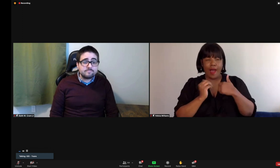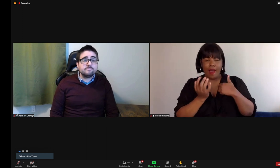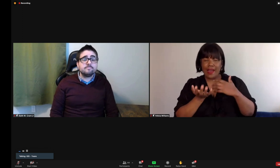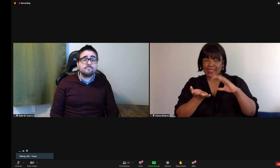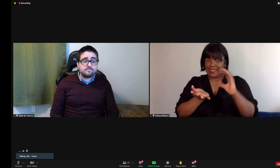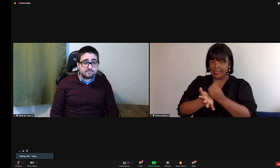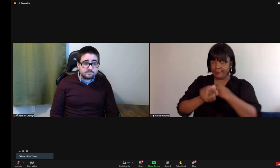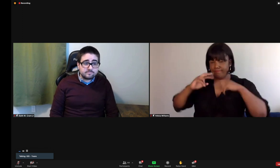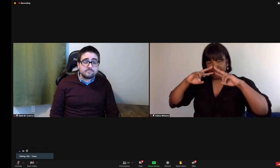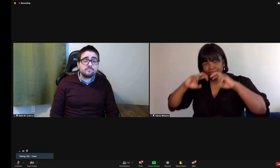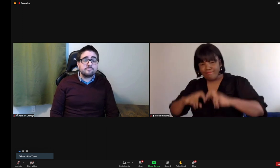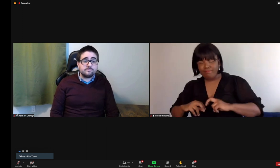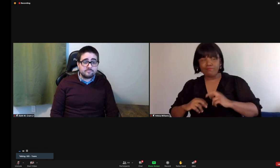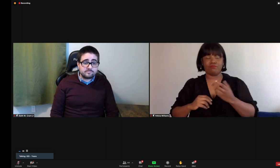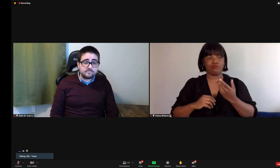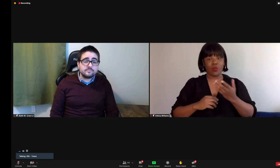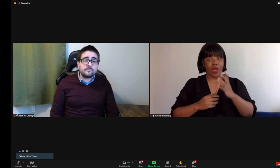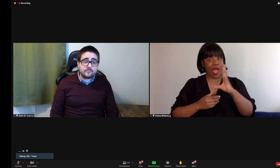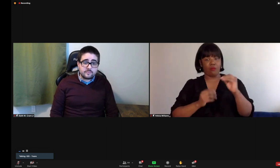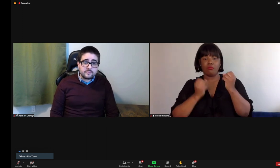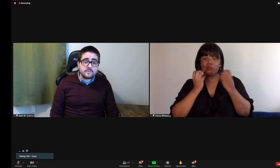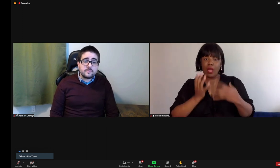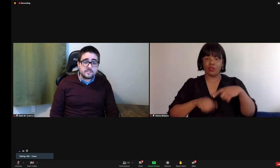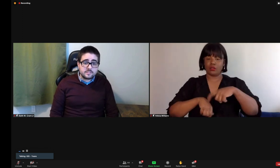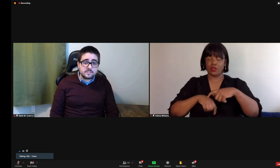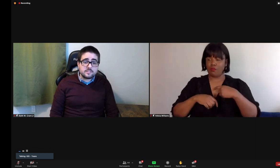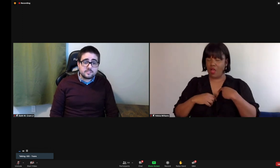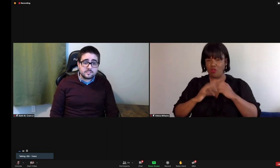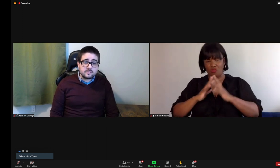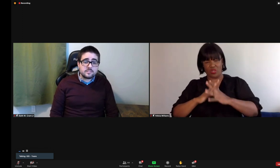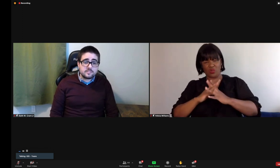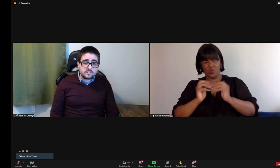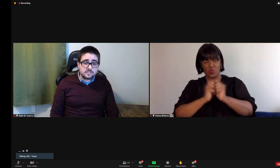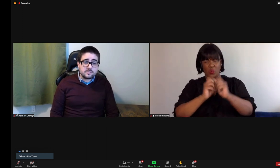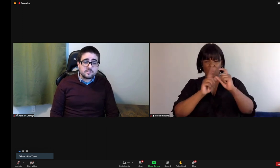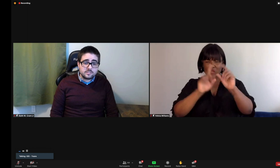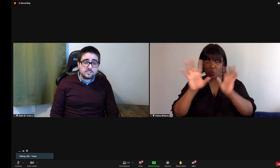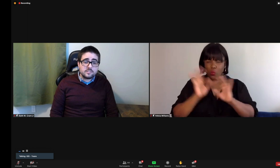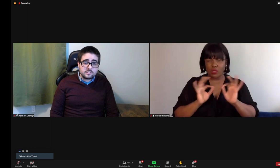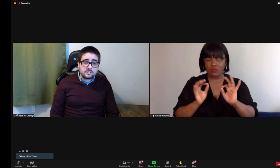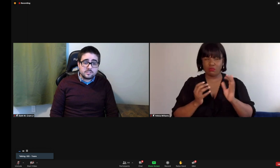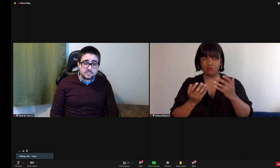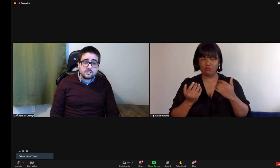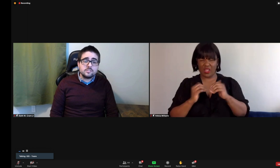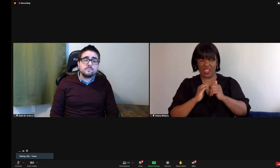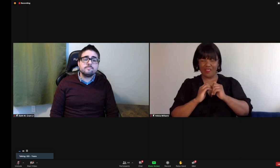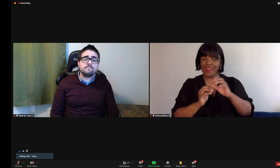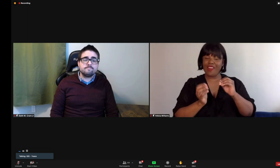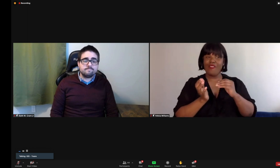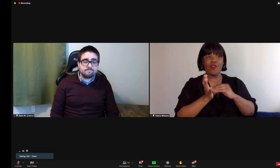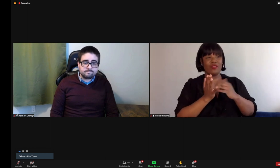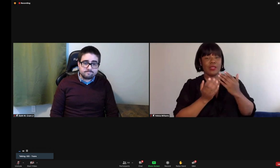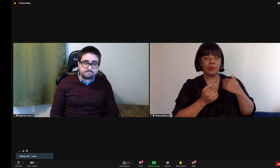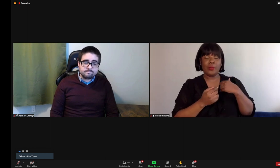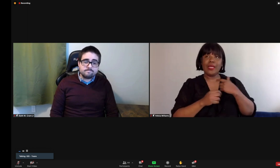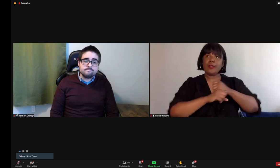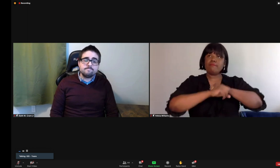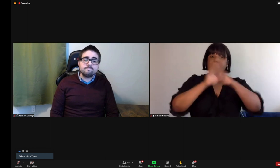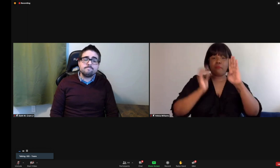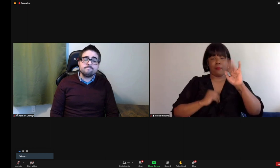metaphors truly mean and taking a deeper dive into the content. A lot of the time I found myself really wrestling with what would be the most appropriate